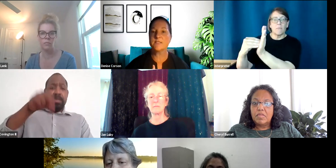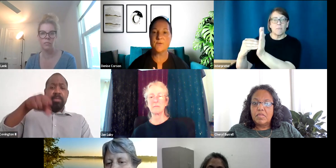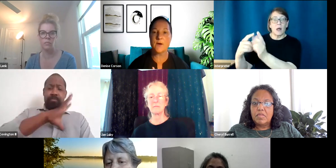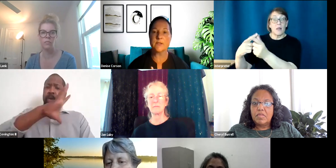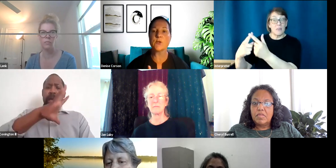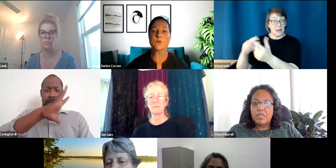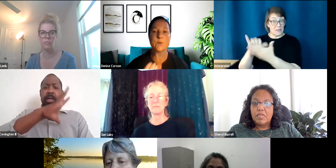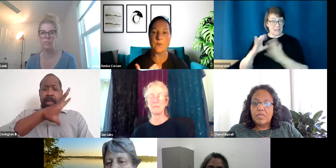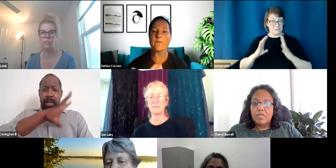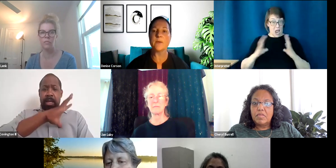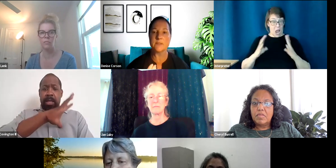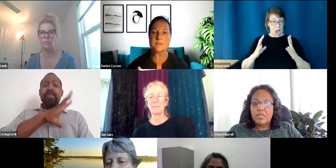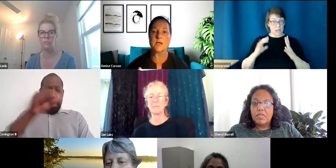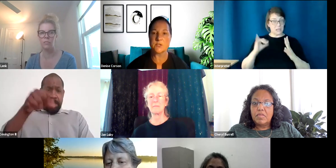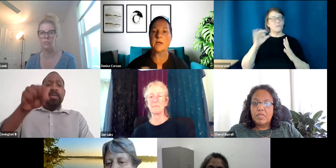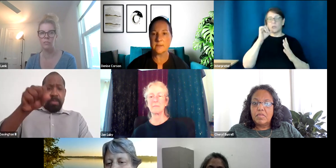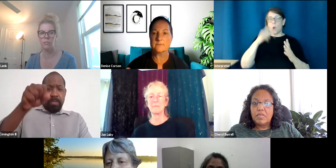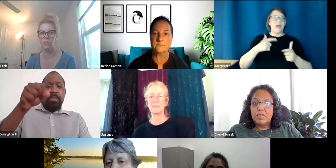That's fine. As long as we don't have a big discussion on it.